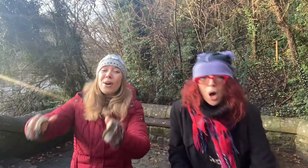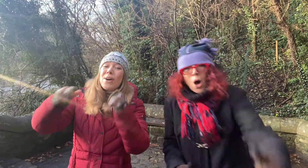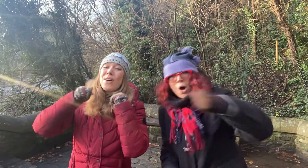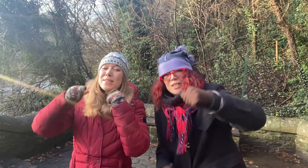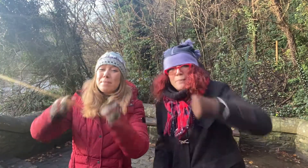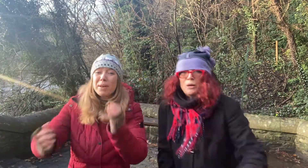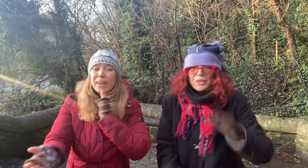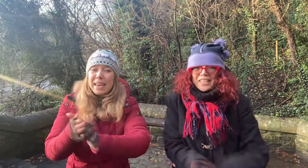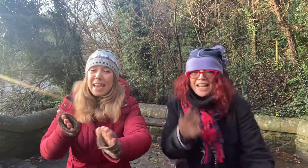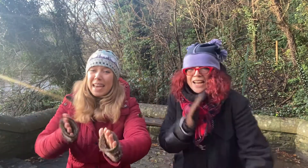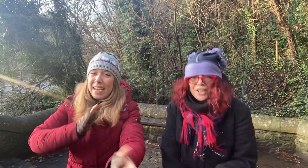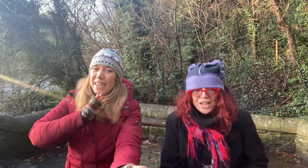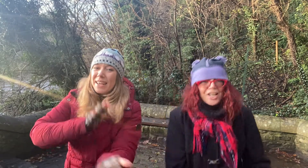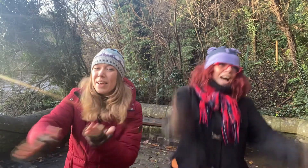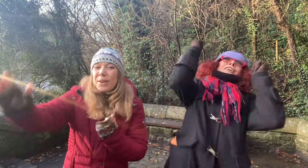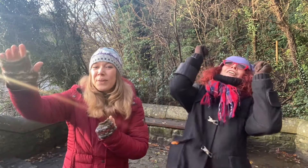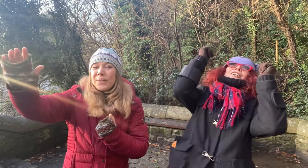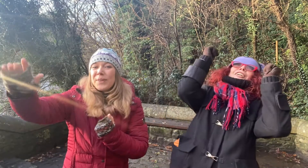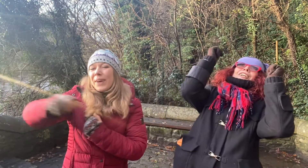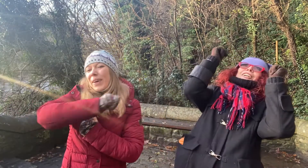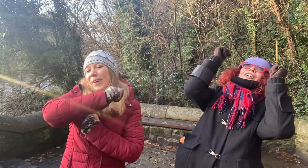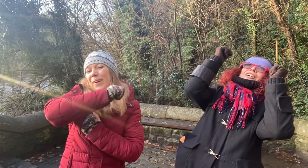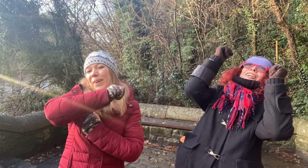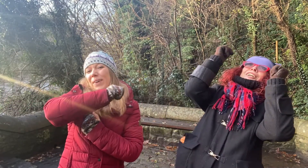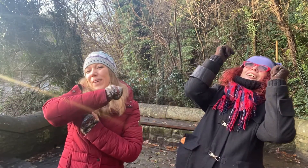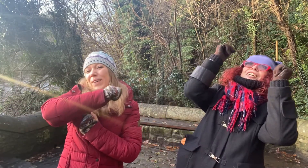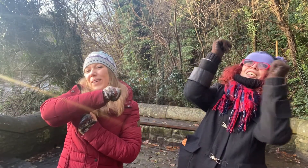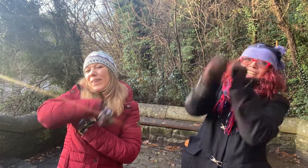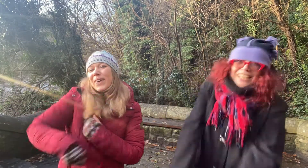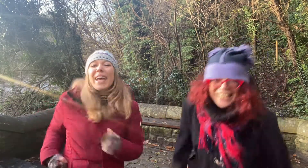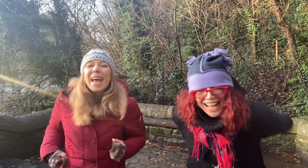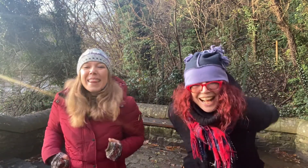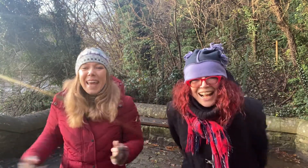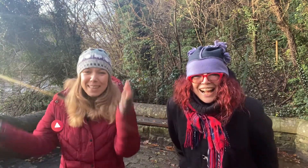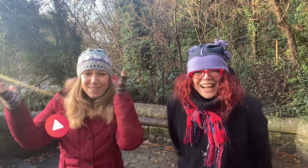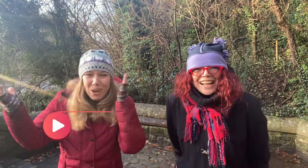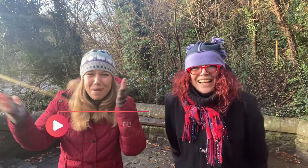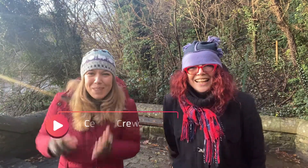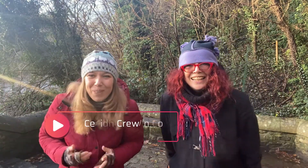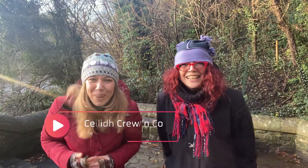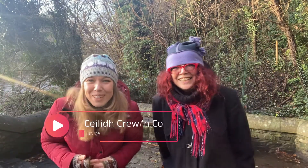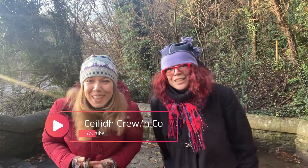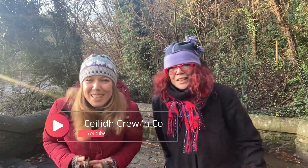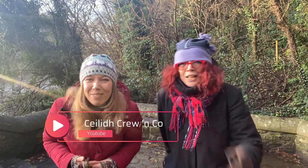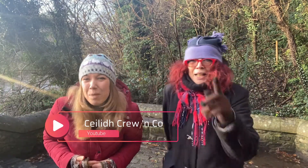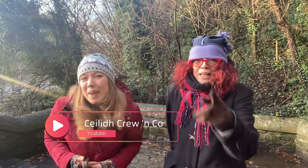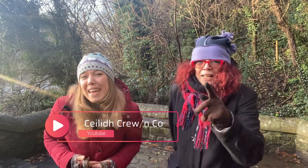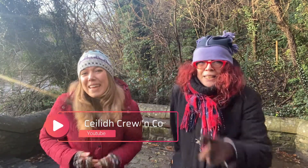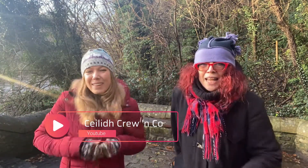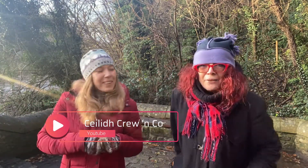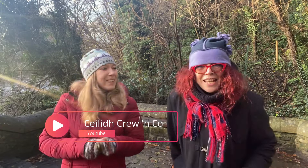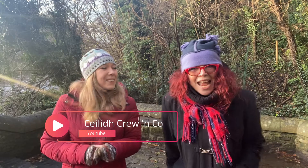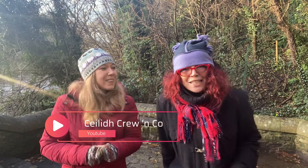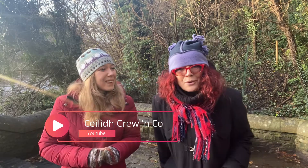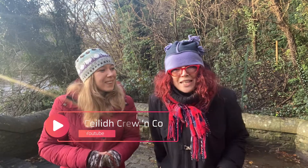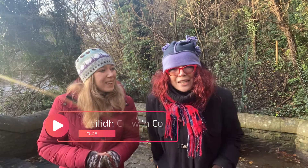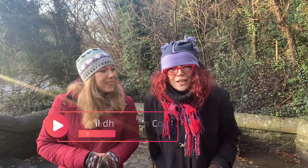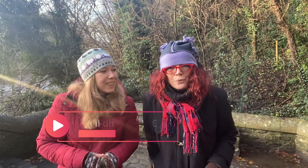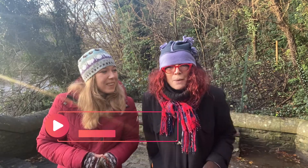Mama's a millionaire. Blue eyes and Woohoo. Thank you so much for watching us everybody. Now next week we